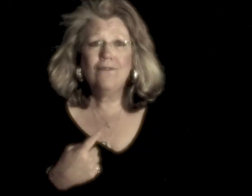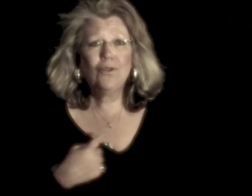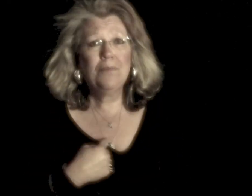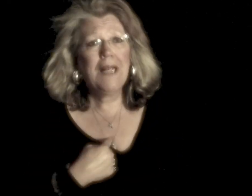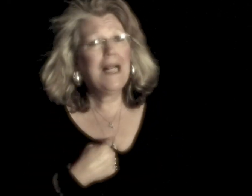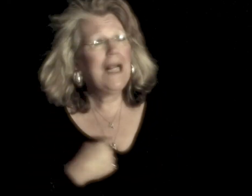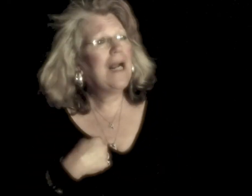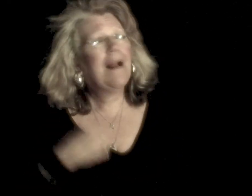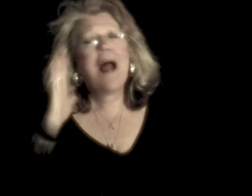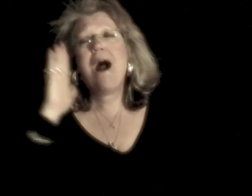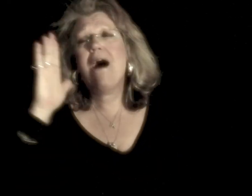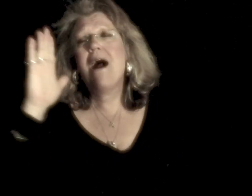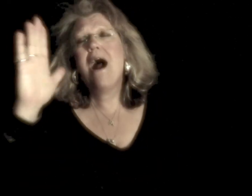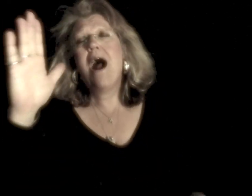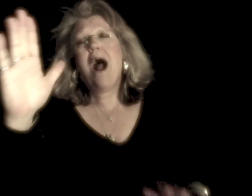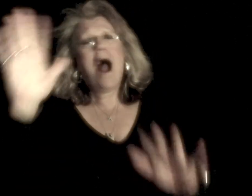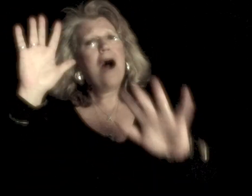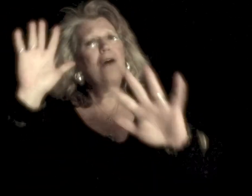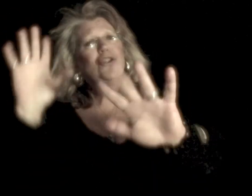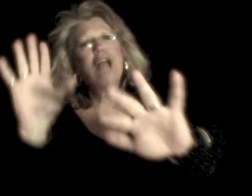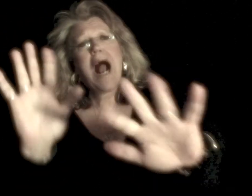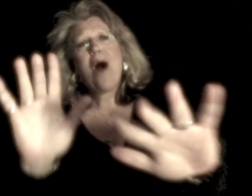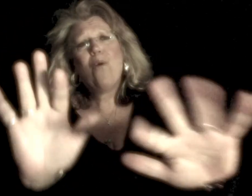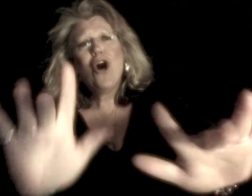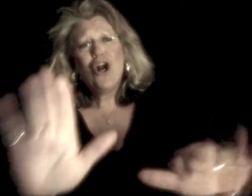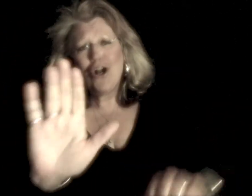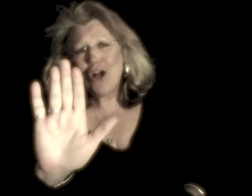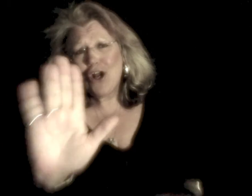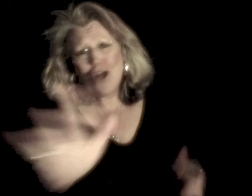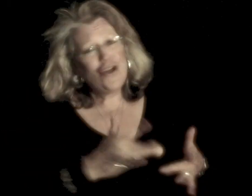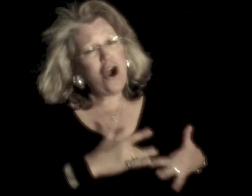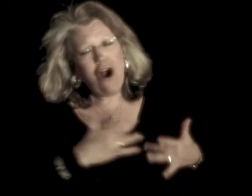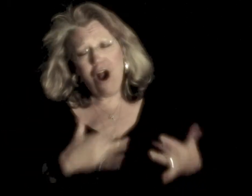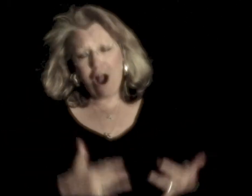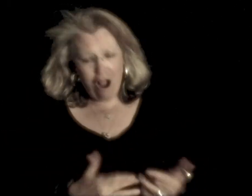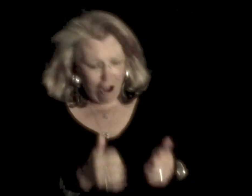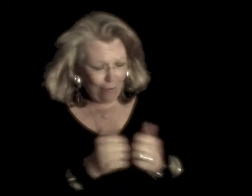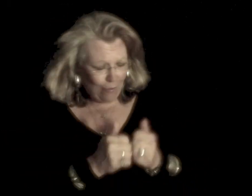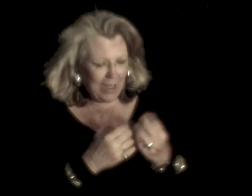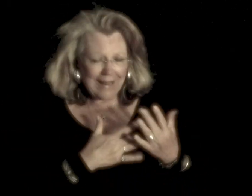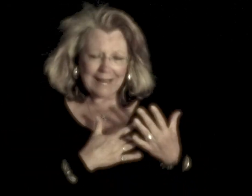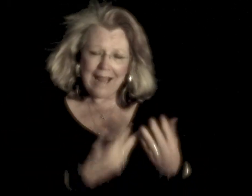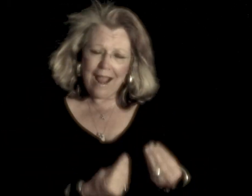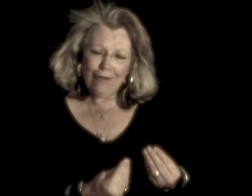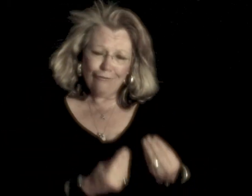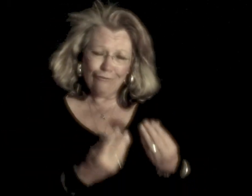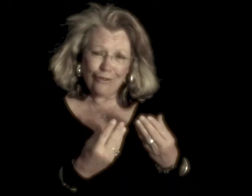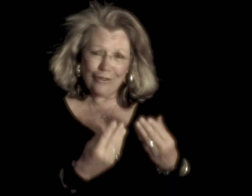to me, and I shall know your heart, you'll take my